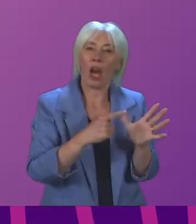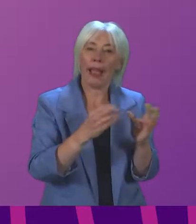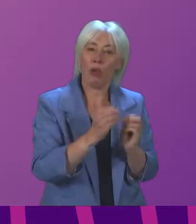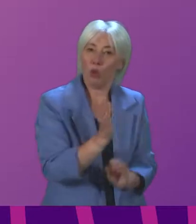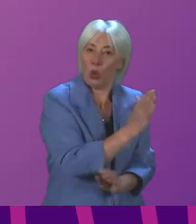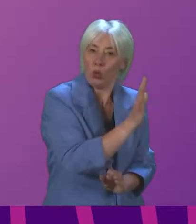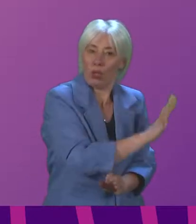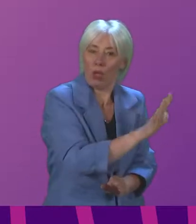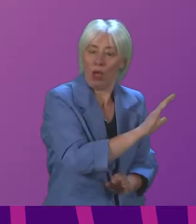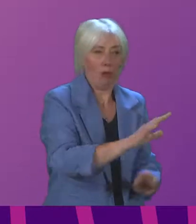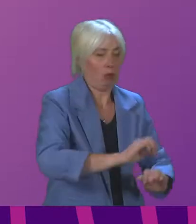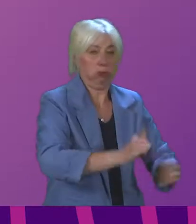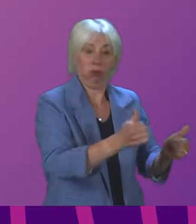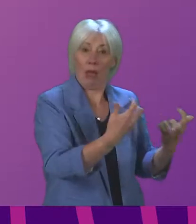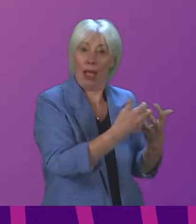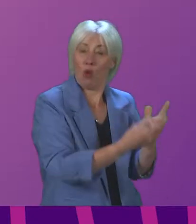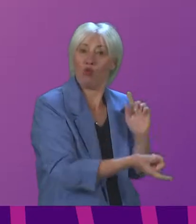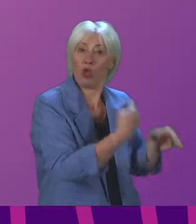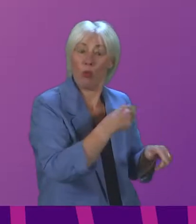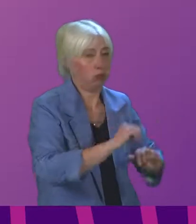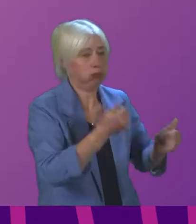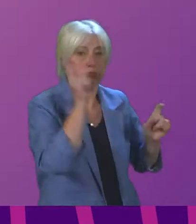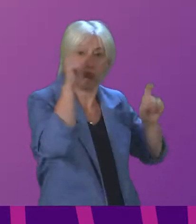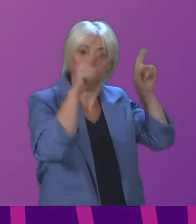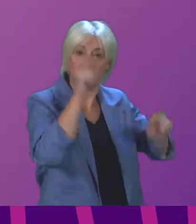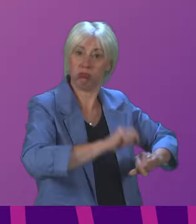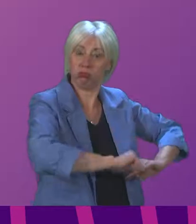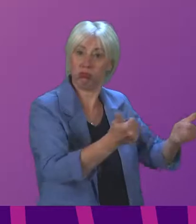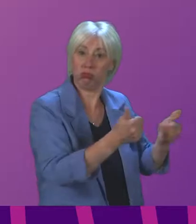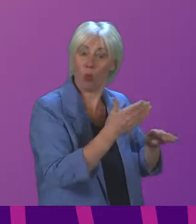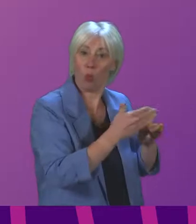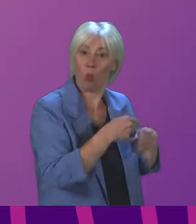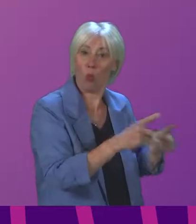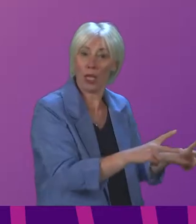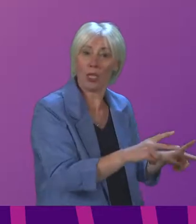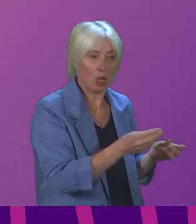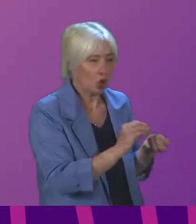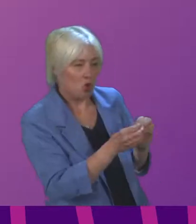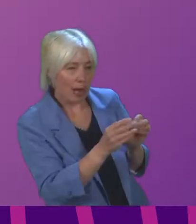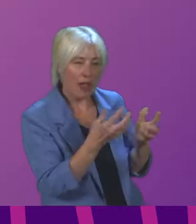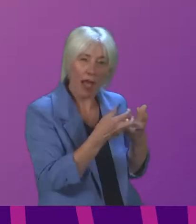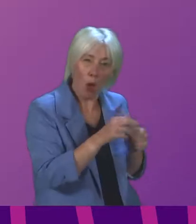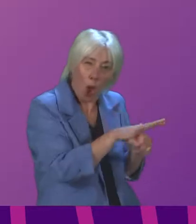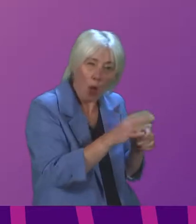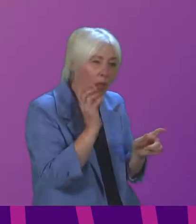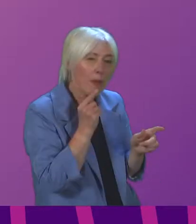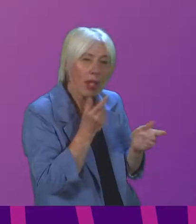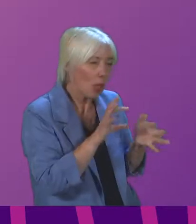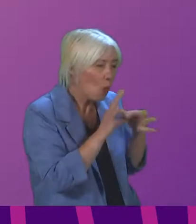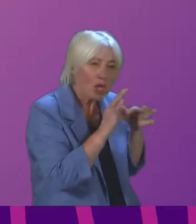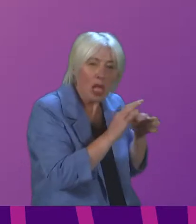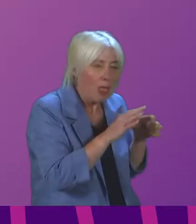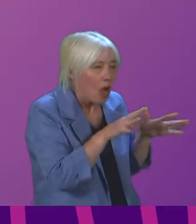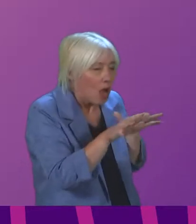huge innovation in how it responded to COVID, supported and was working creatively with local suppliers in what is,